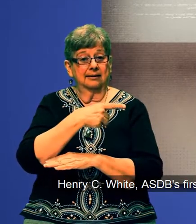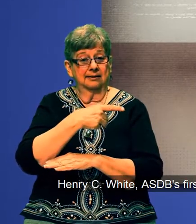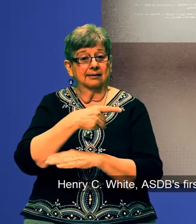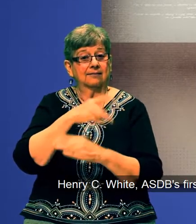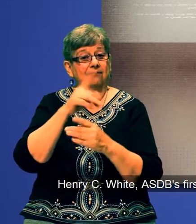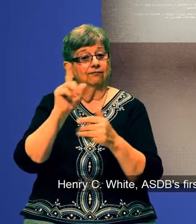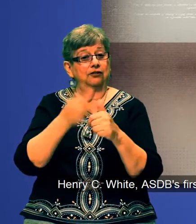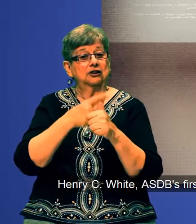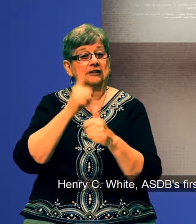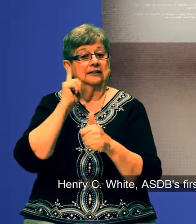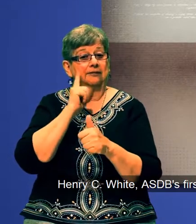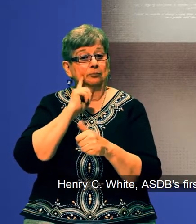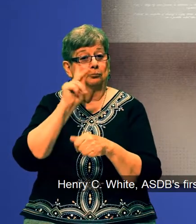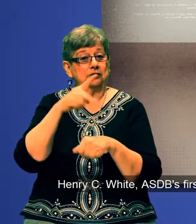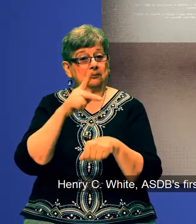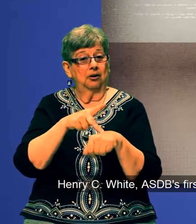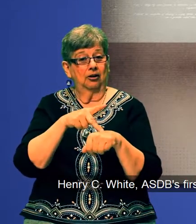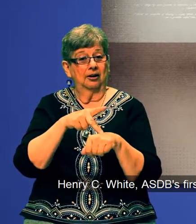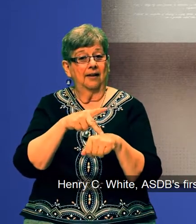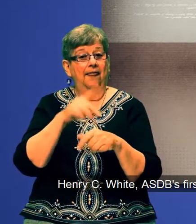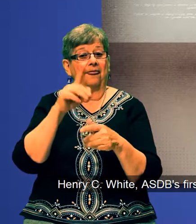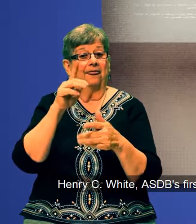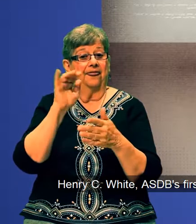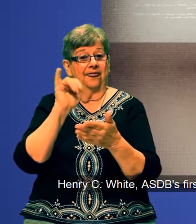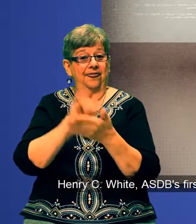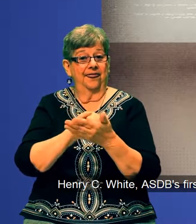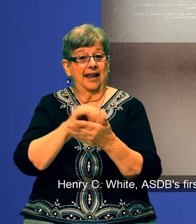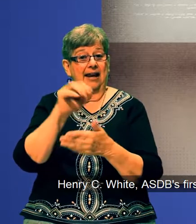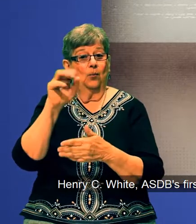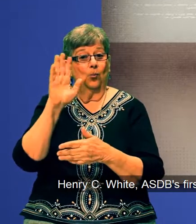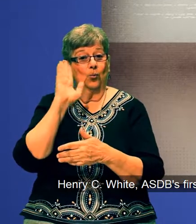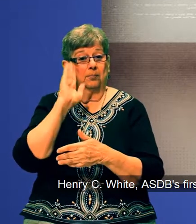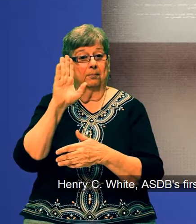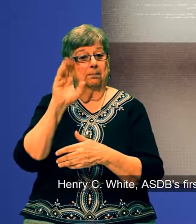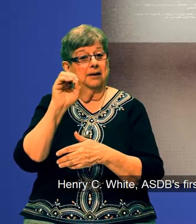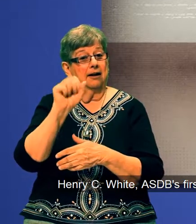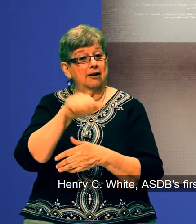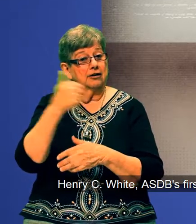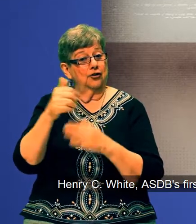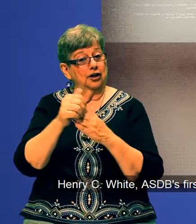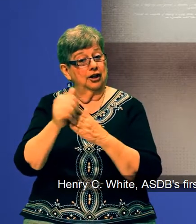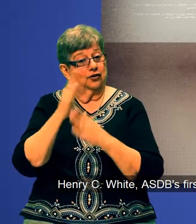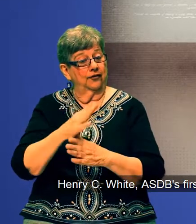ASDB's first principal, that ASDB would have another leader who was deaf.